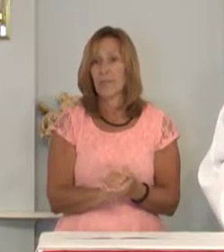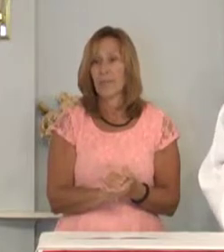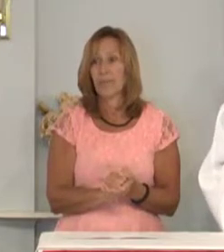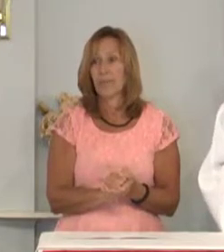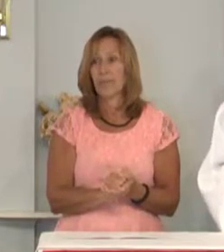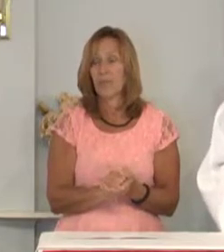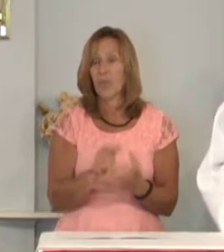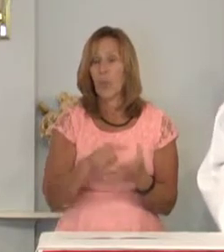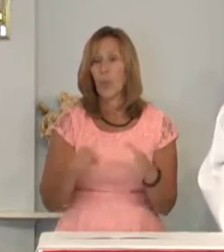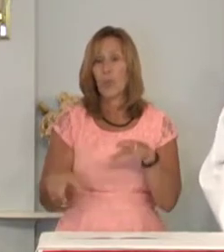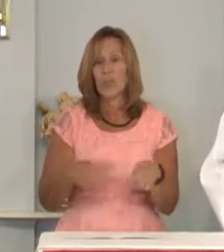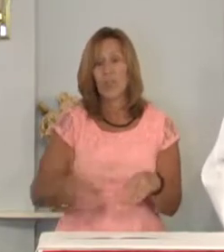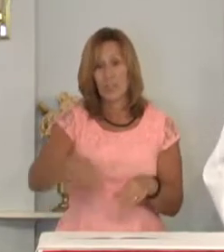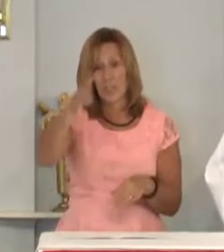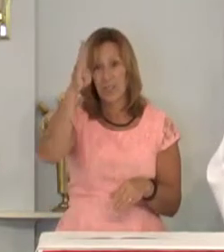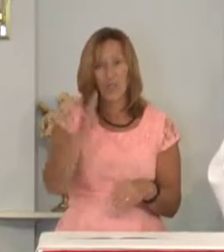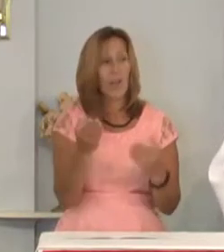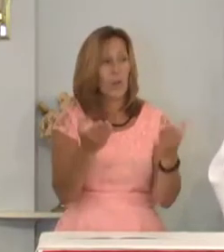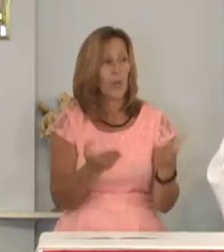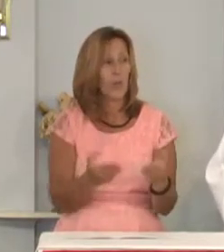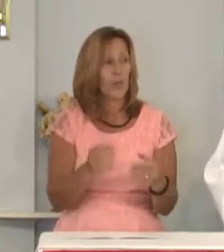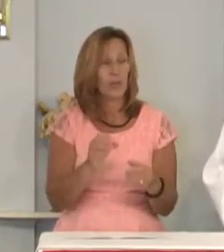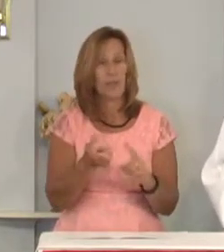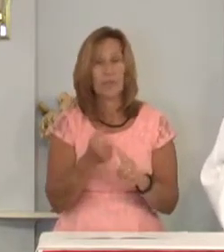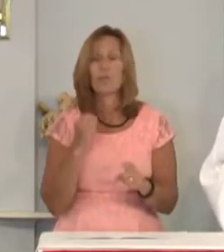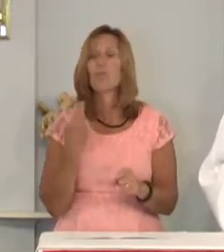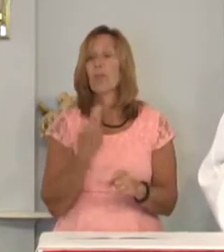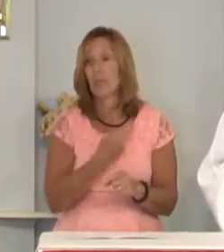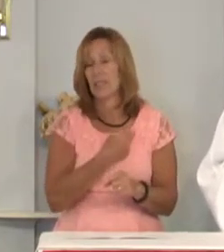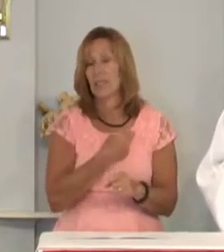What does God want of us?